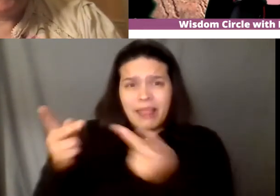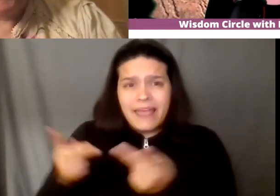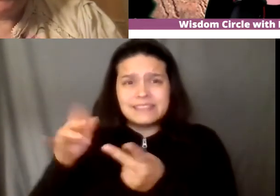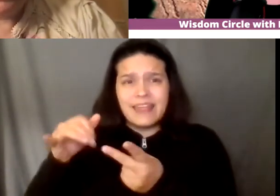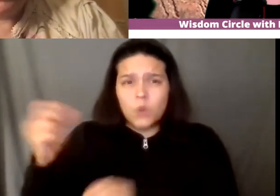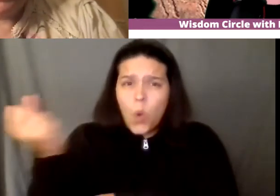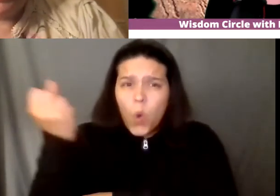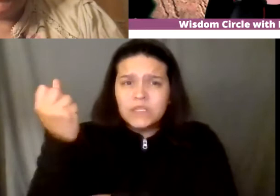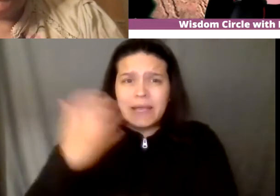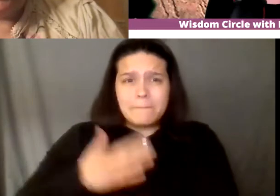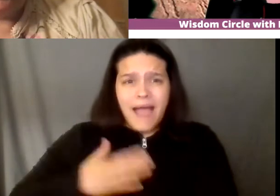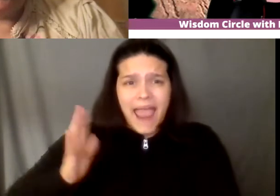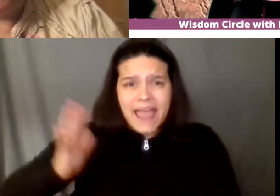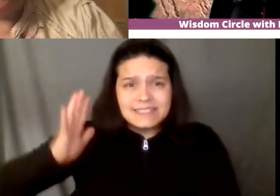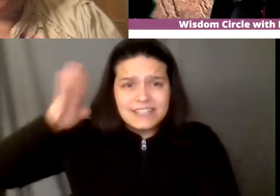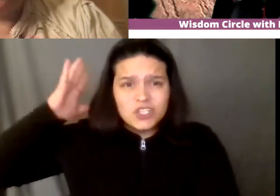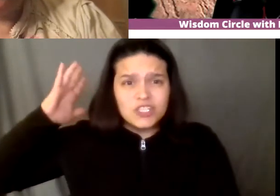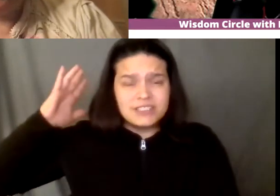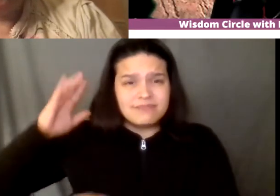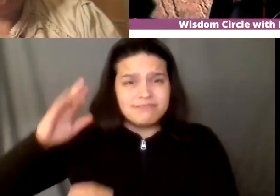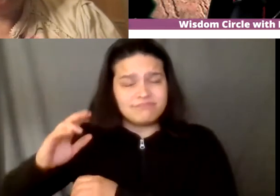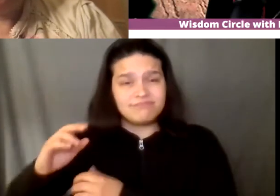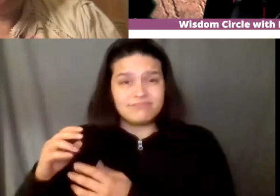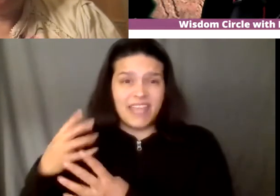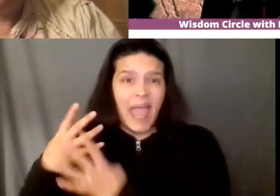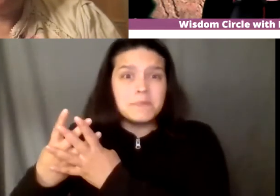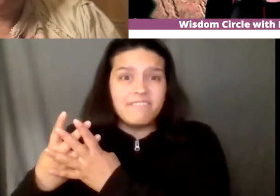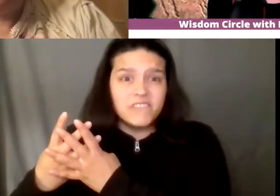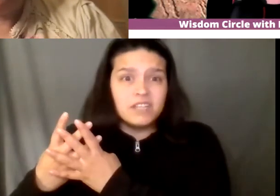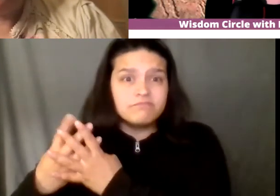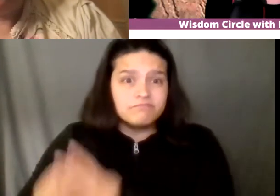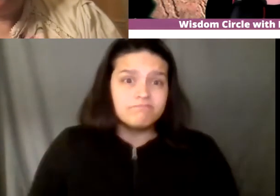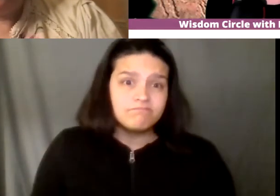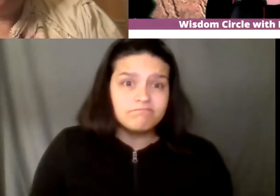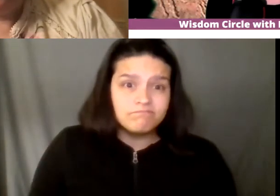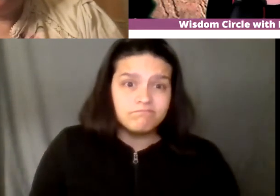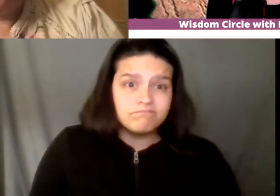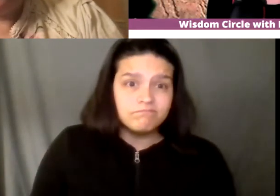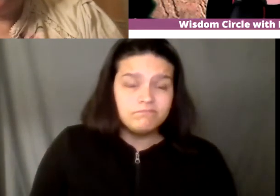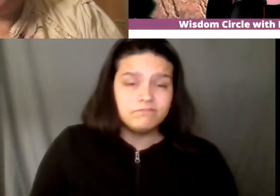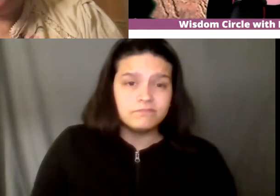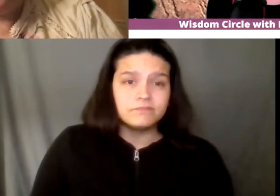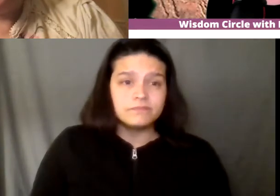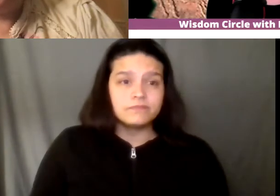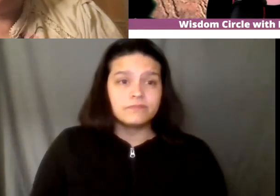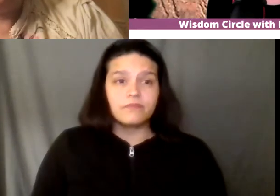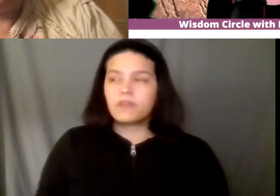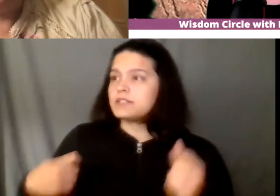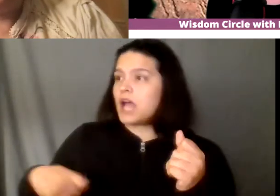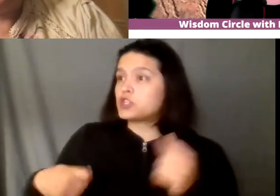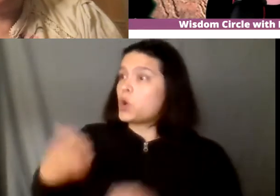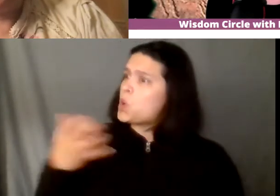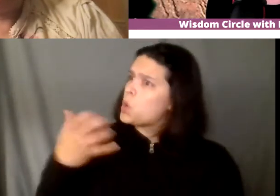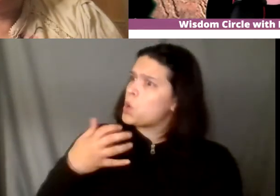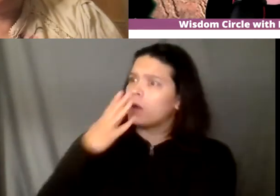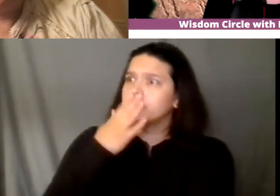and uh so the conversation